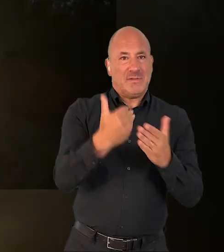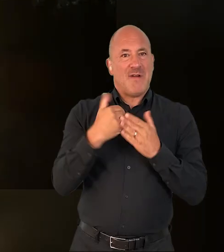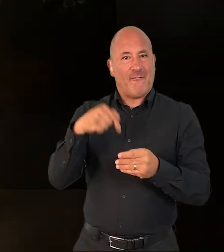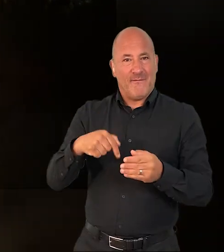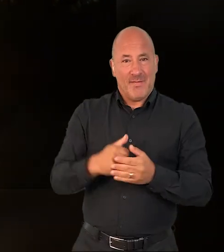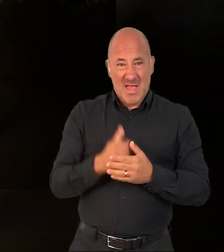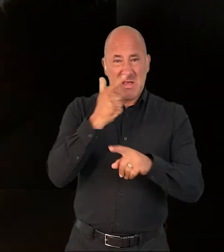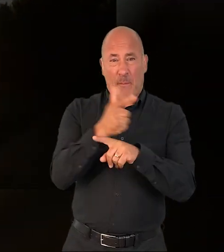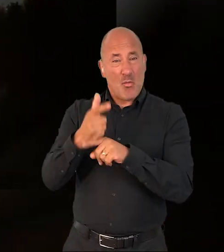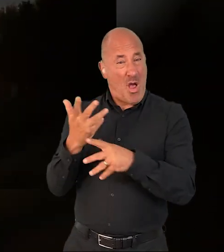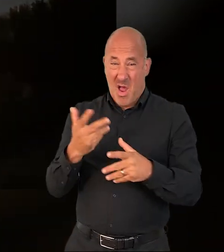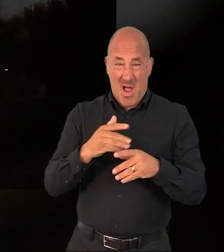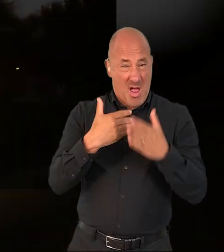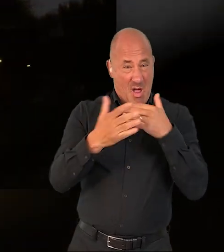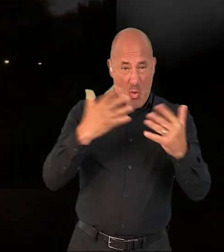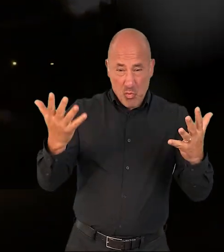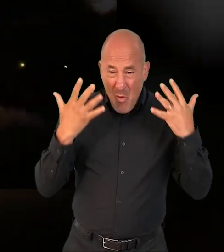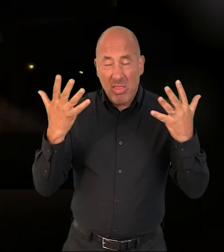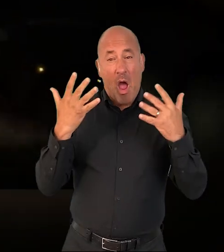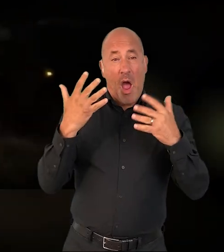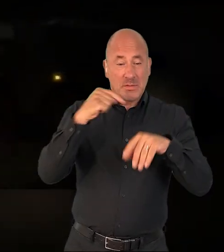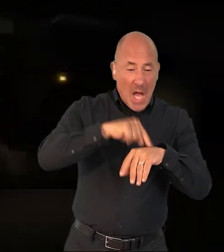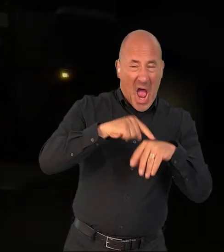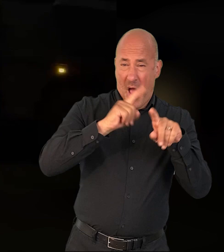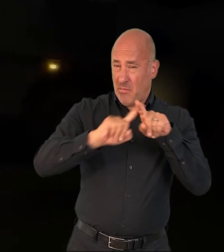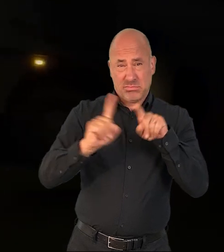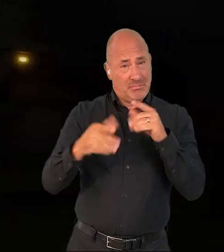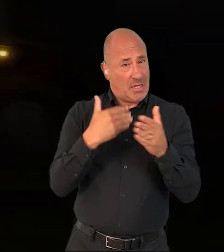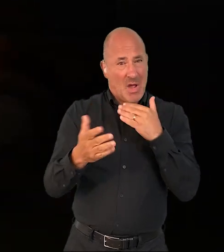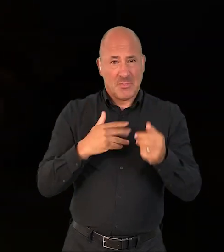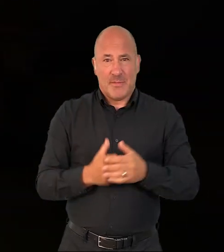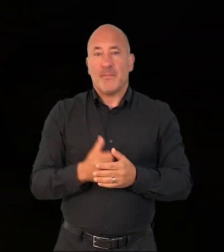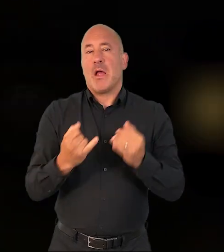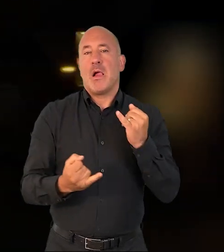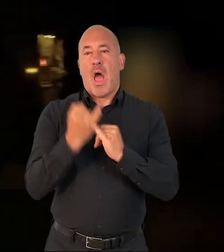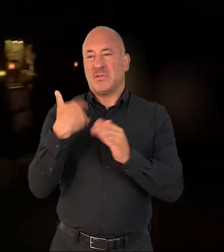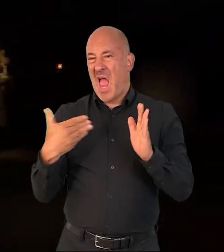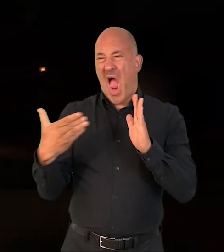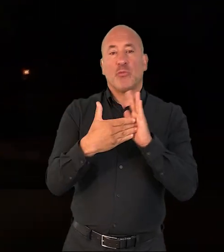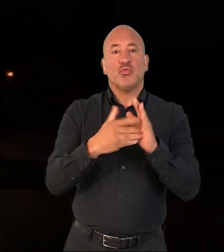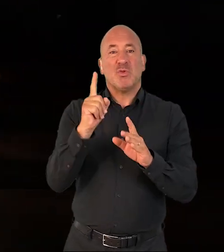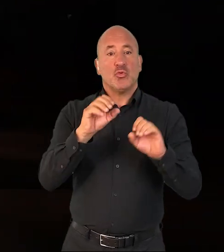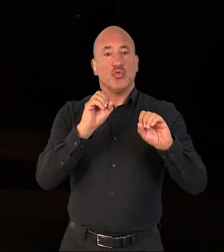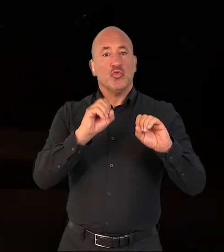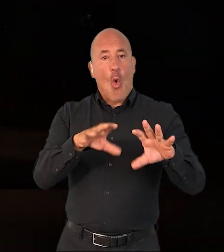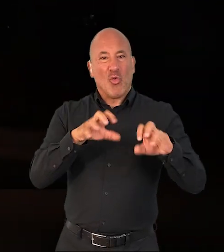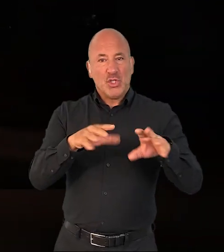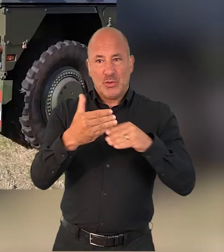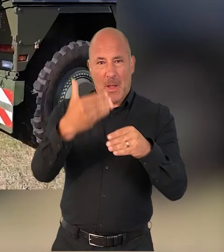camera here can see 24-7 in all weather and conditions. And finally, we have an extra stowage load at the back